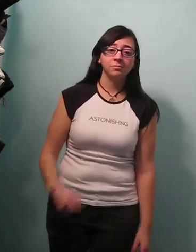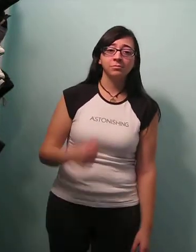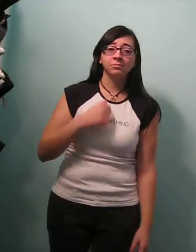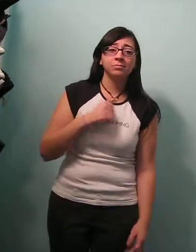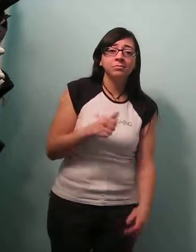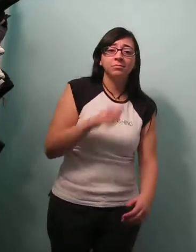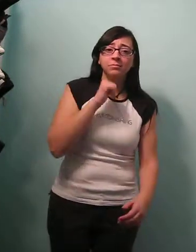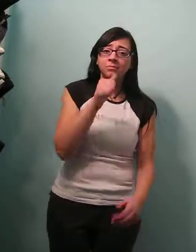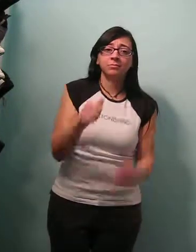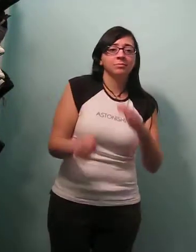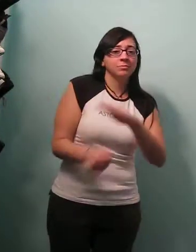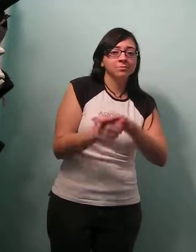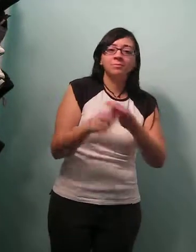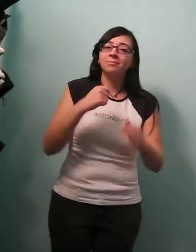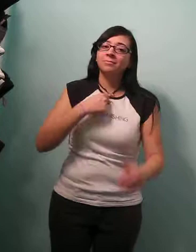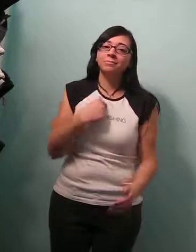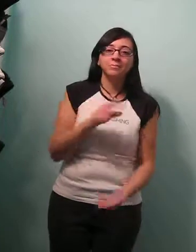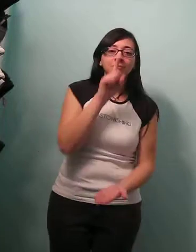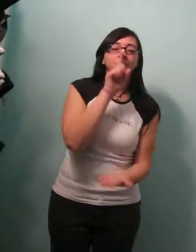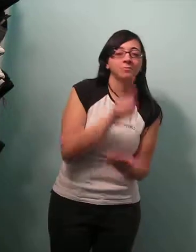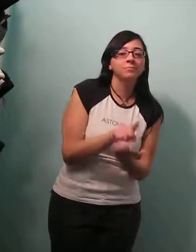I can't hide what I love for you.